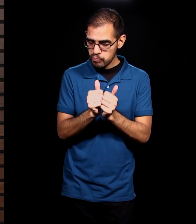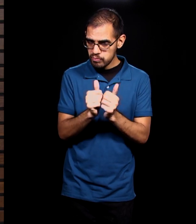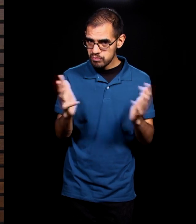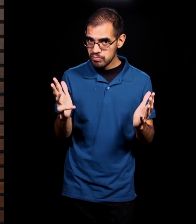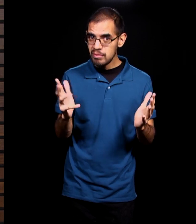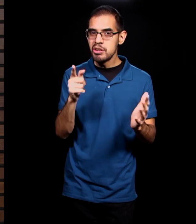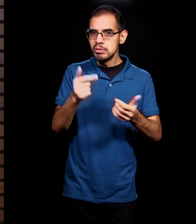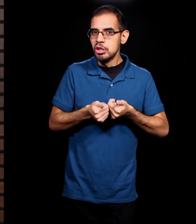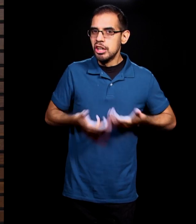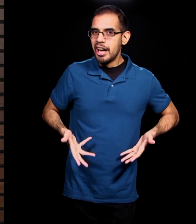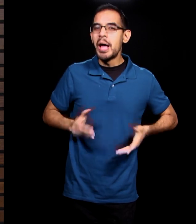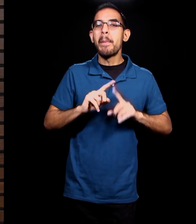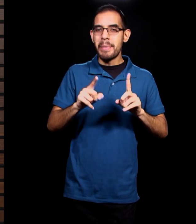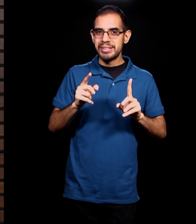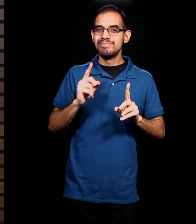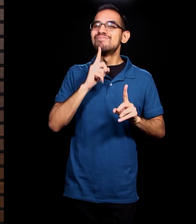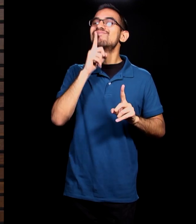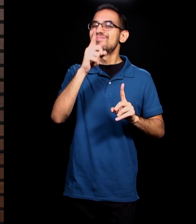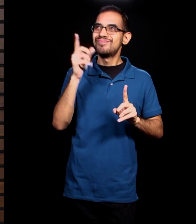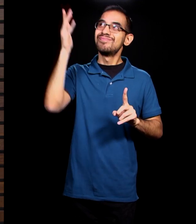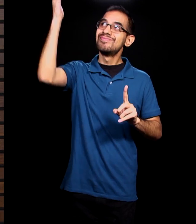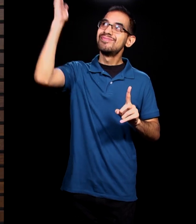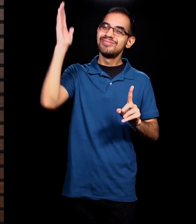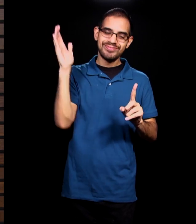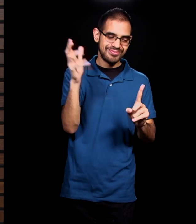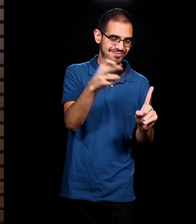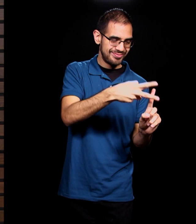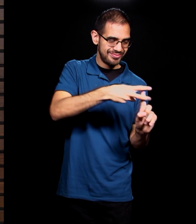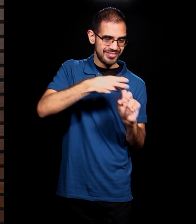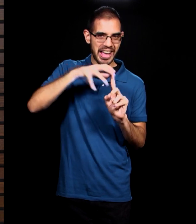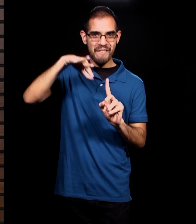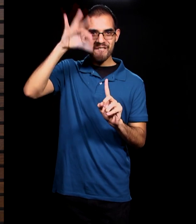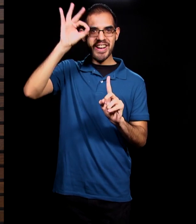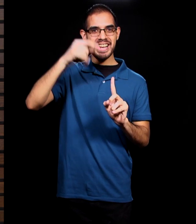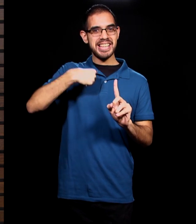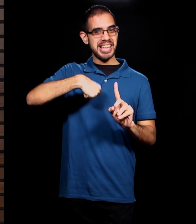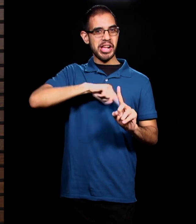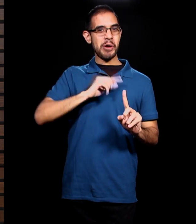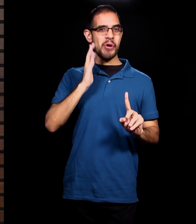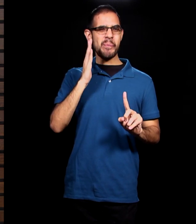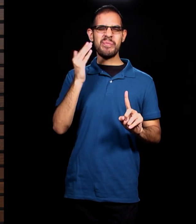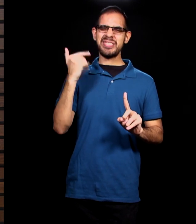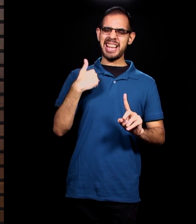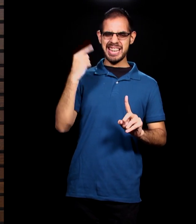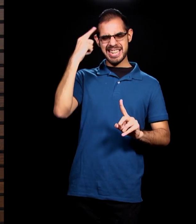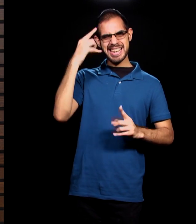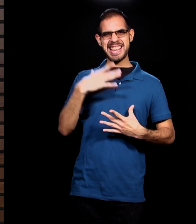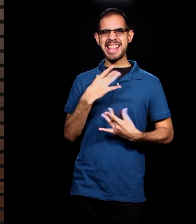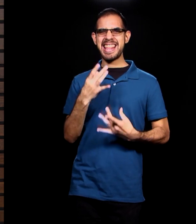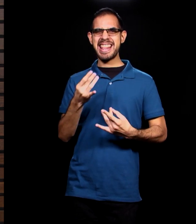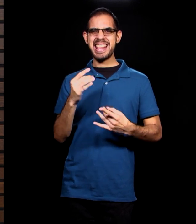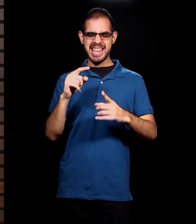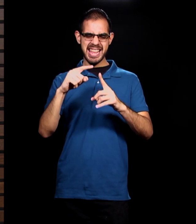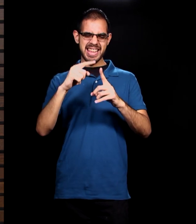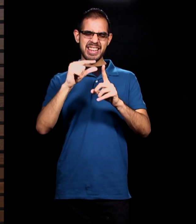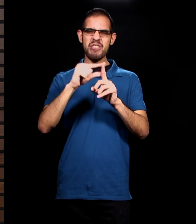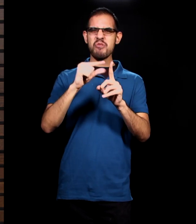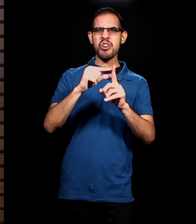to find us. You know, I think it's interesting that in our church vocabulary, we use this word unsaved a lot to